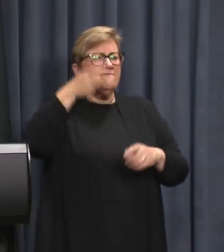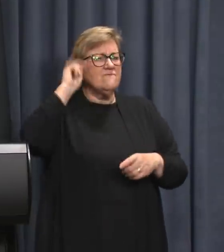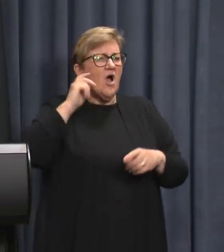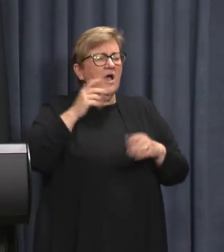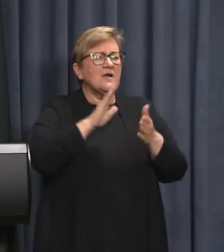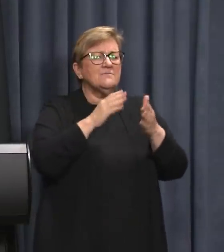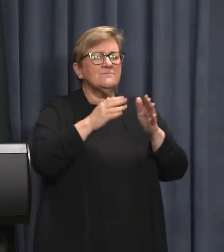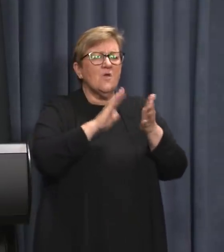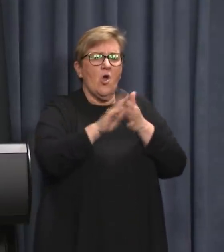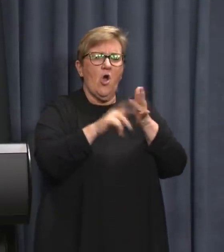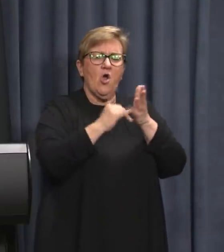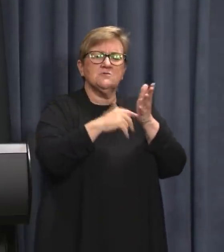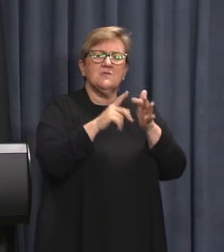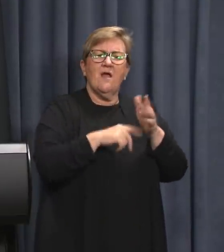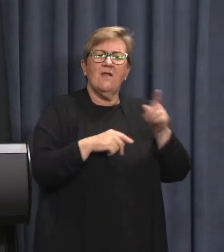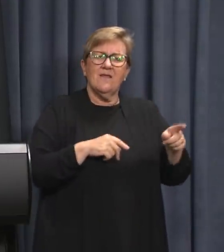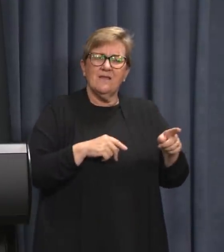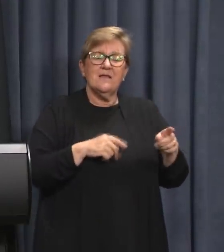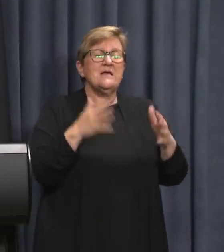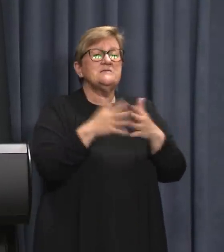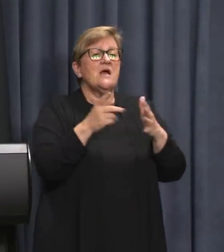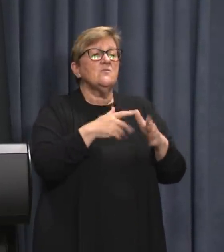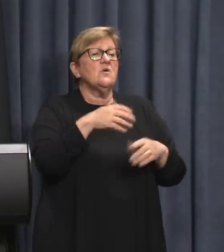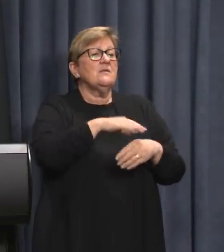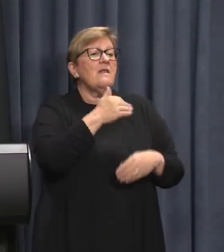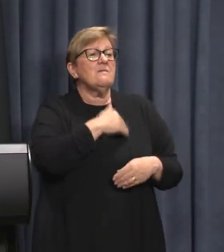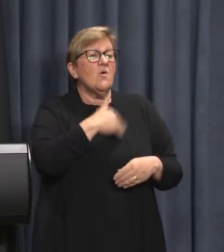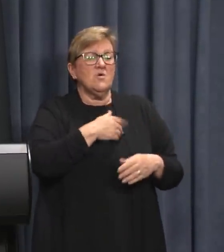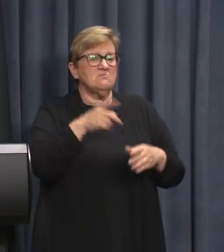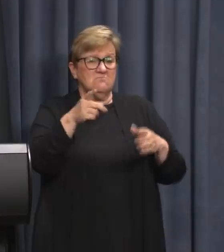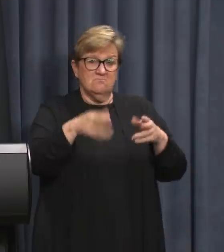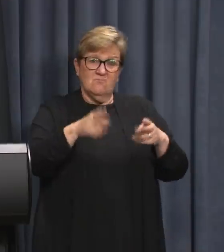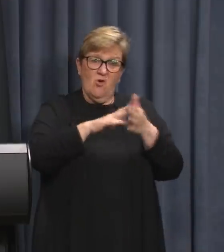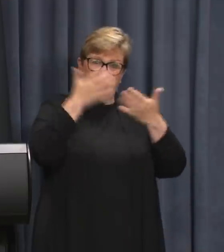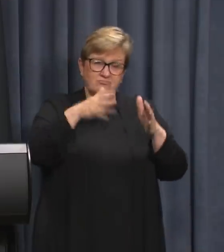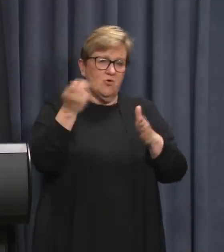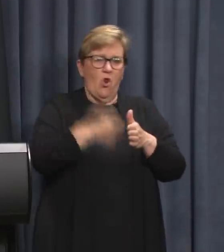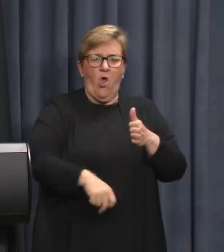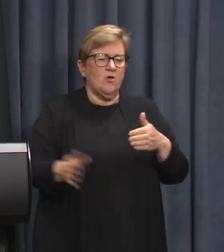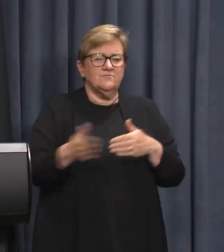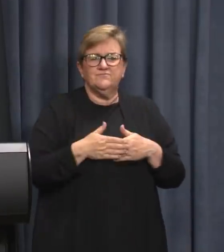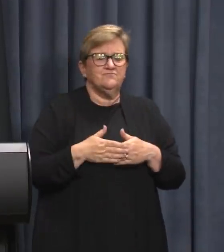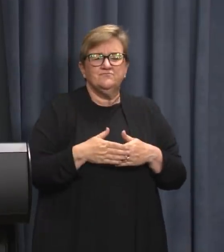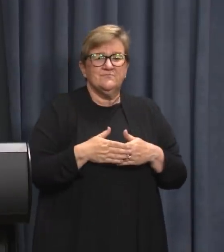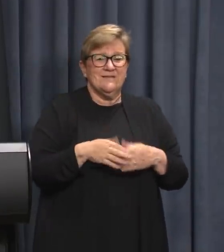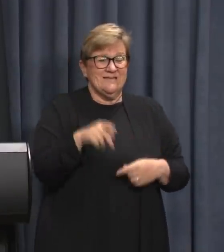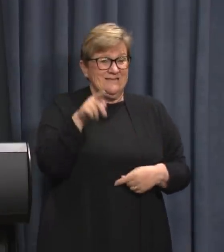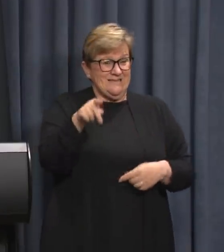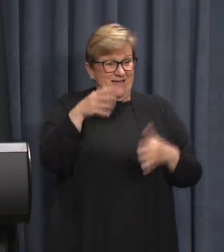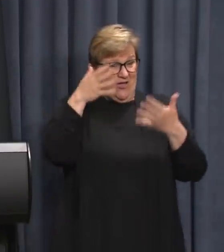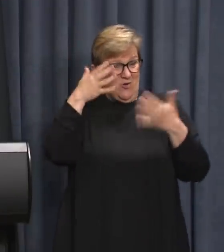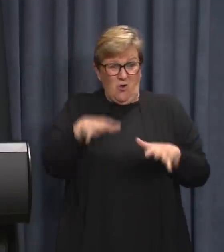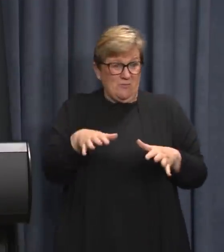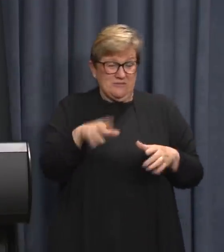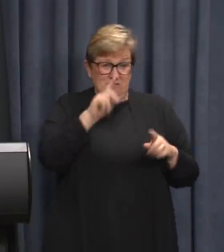hostel. This morning WA police locked down that hostel. As this accommodation is not